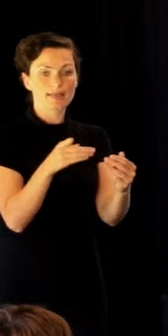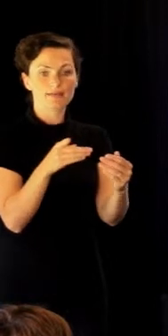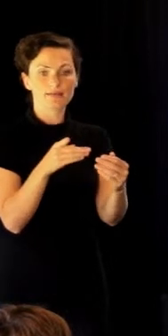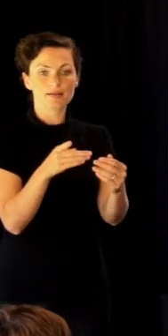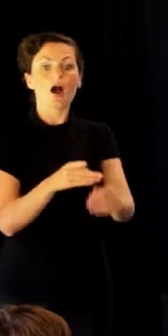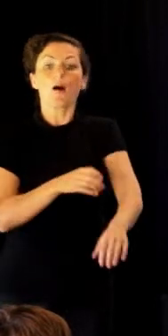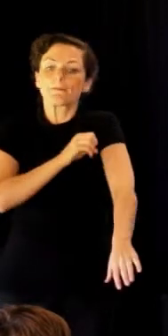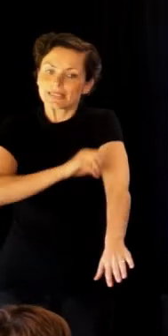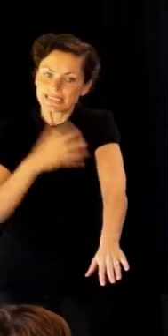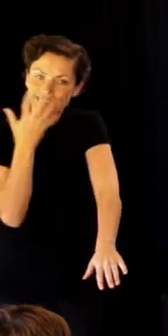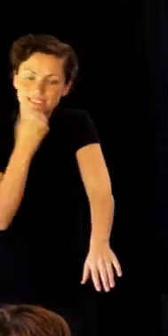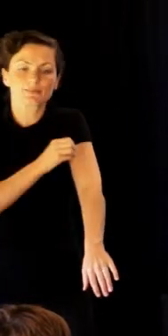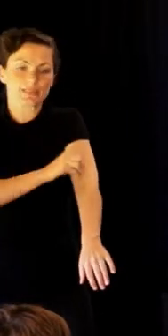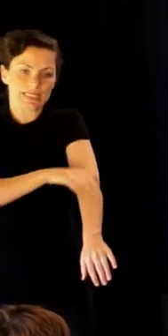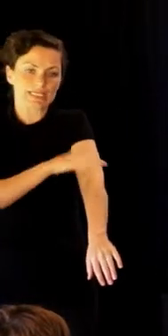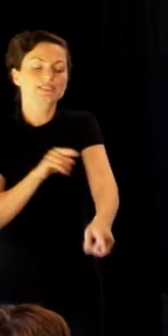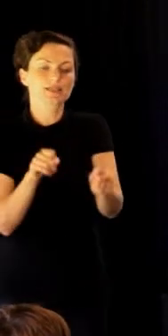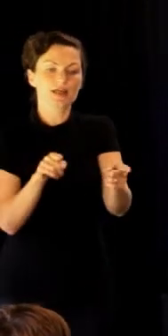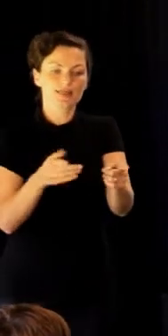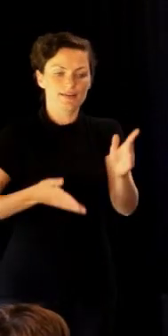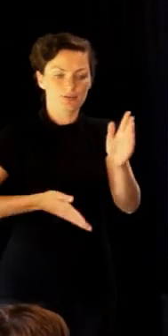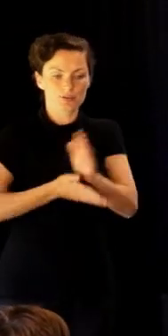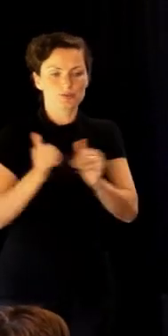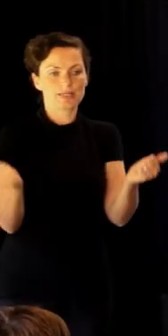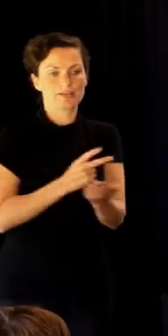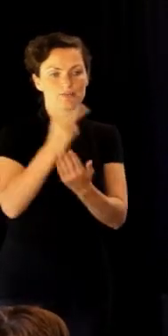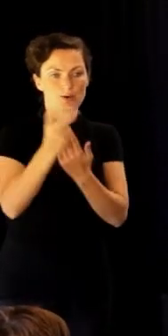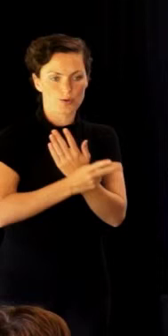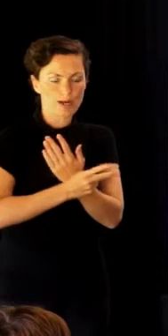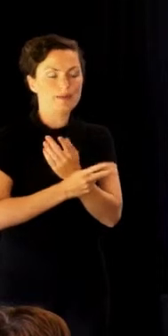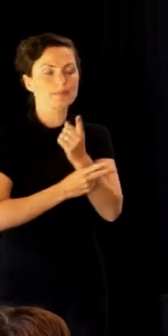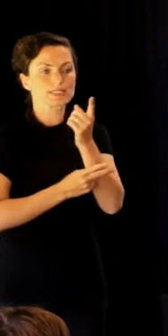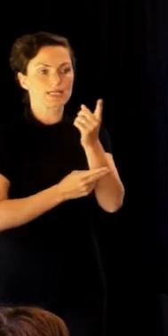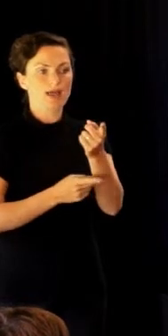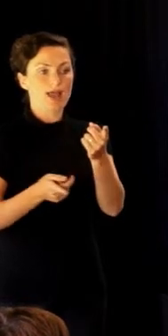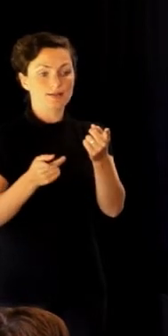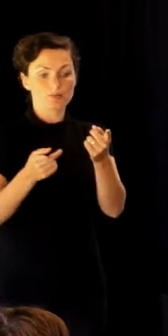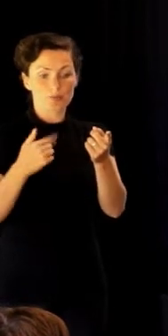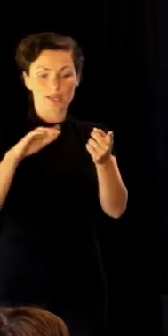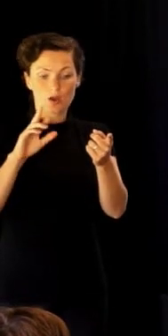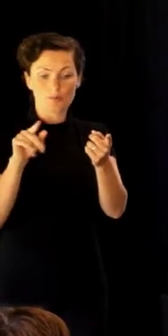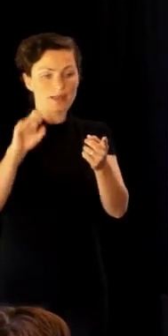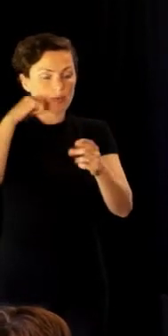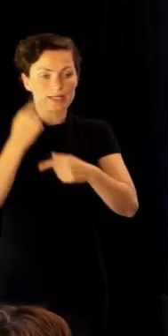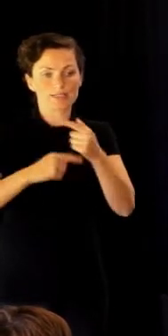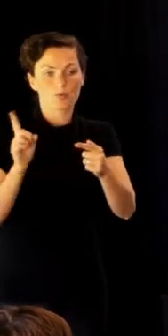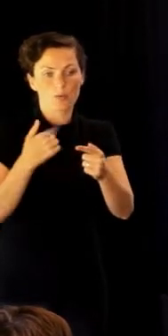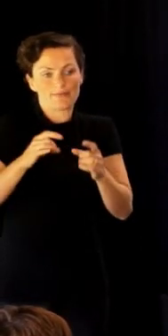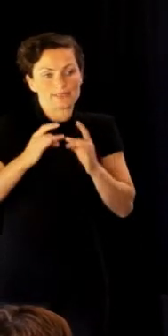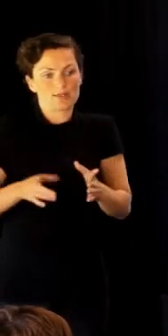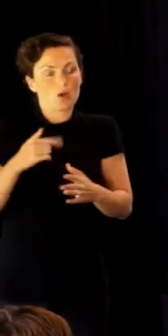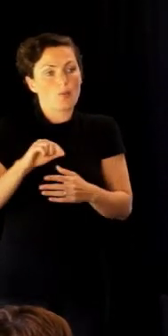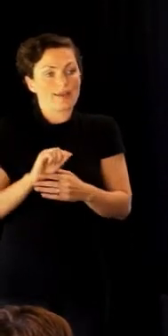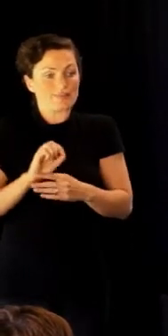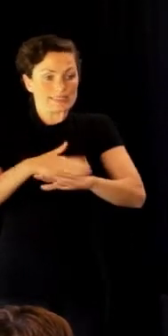educational programmes run by HFNZ, and we hope they'll continue what we've started. We've only implemented